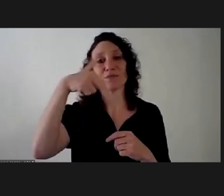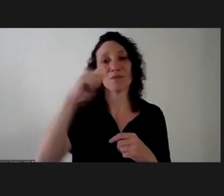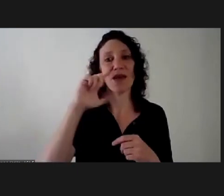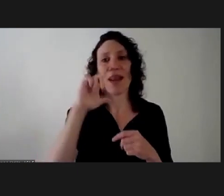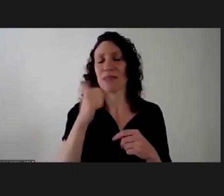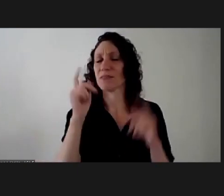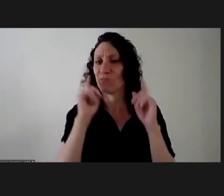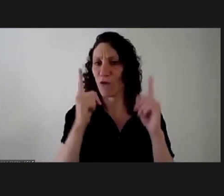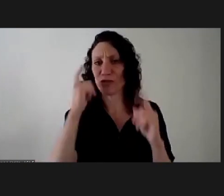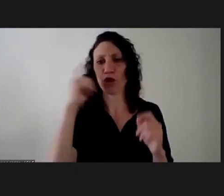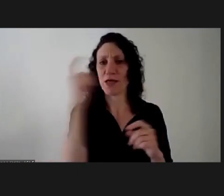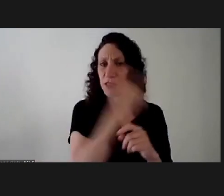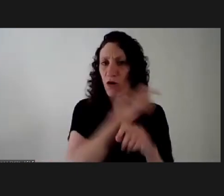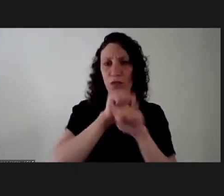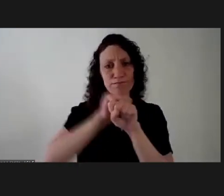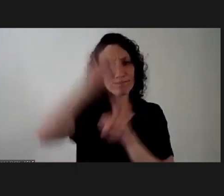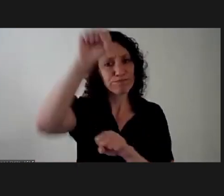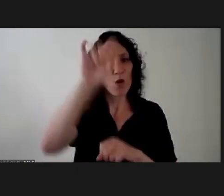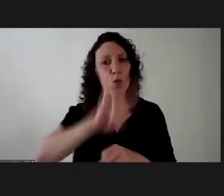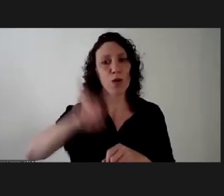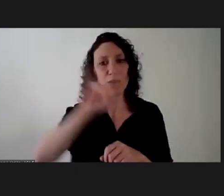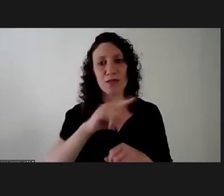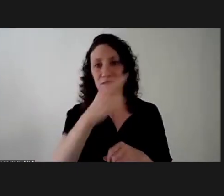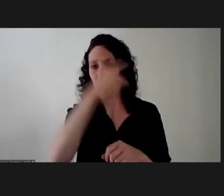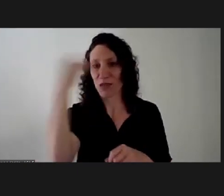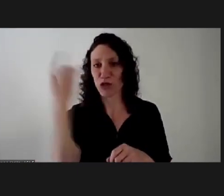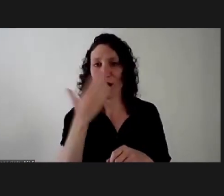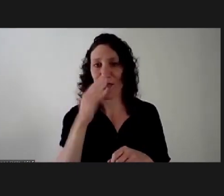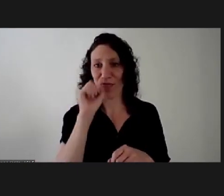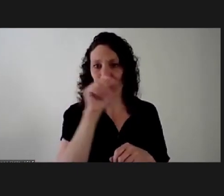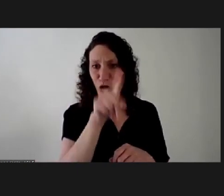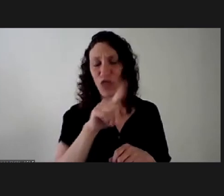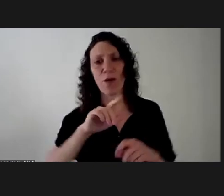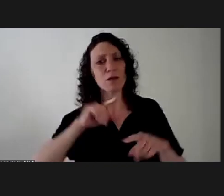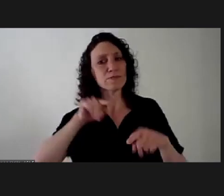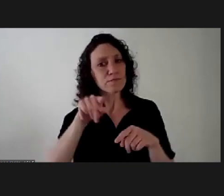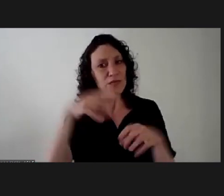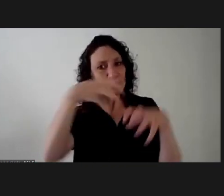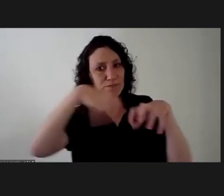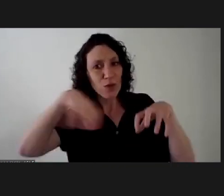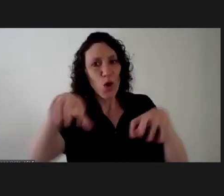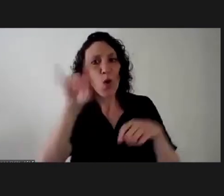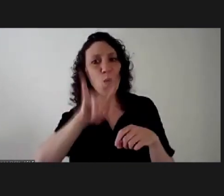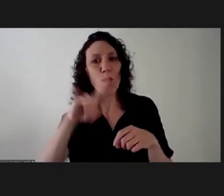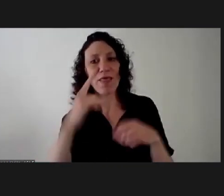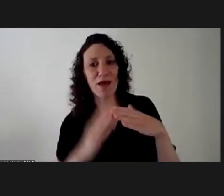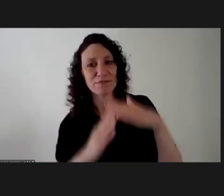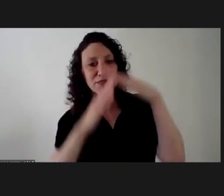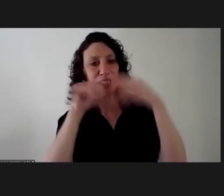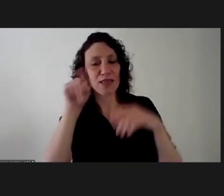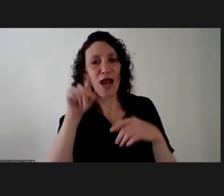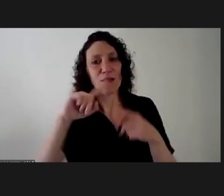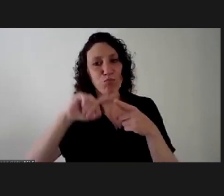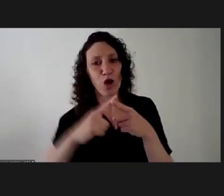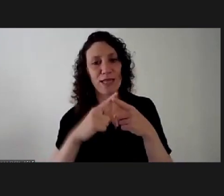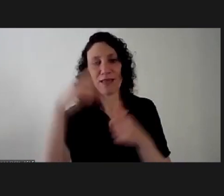a professor in psychology and she has graduated from the national university of cordoba she's the coordinator of